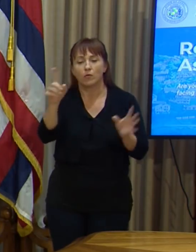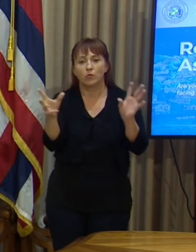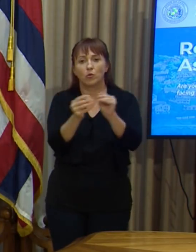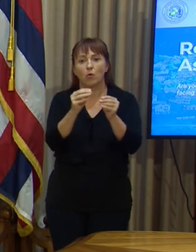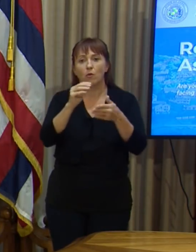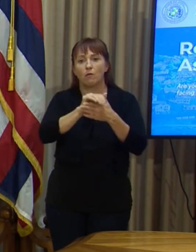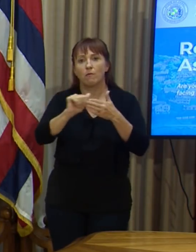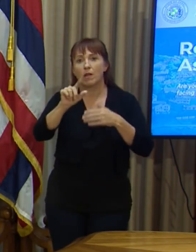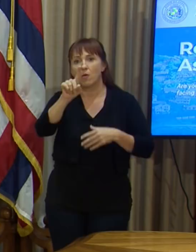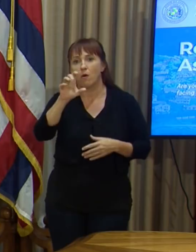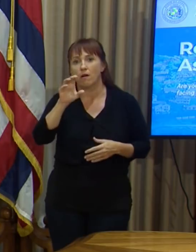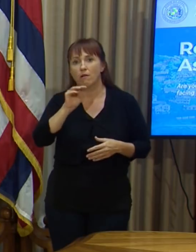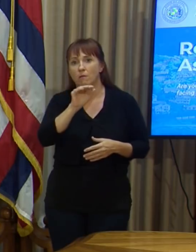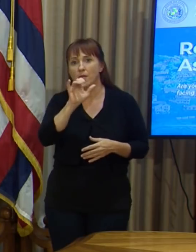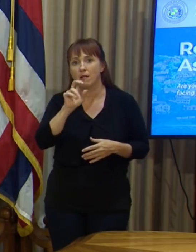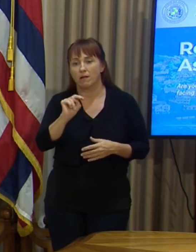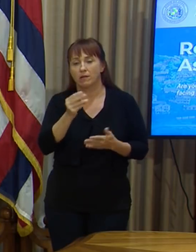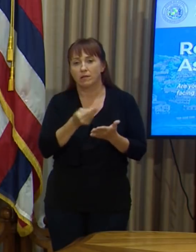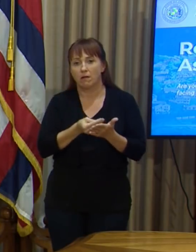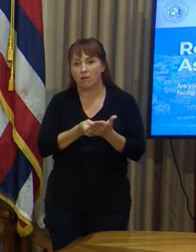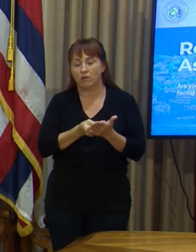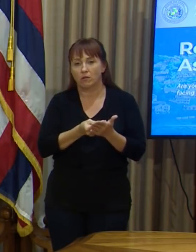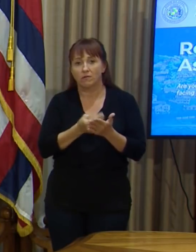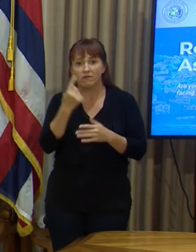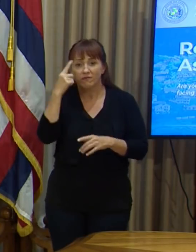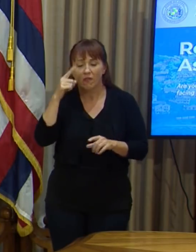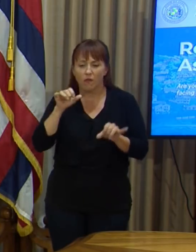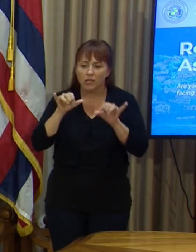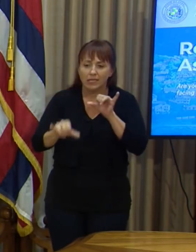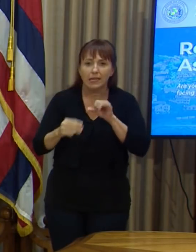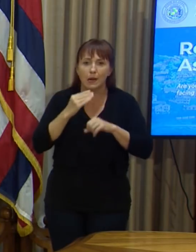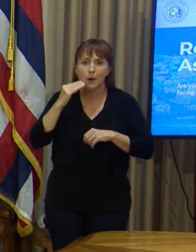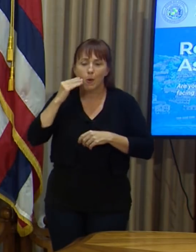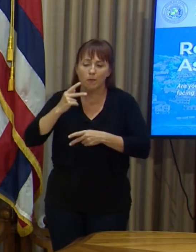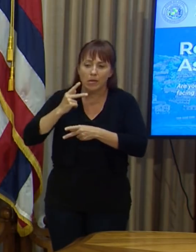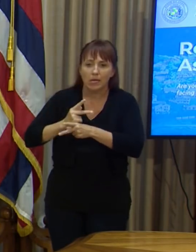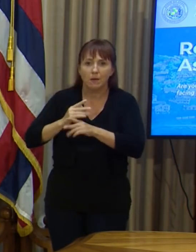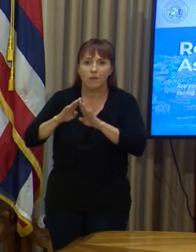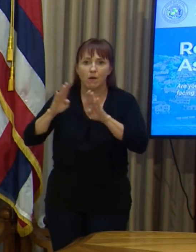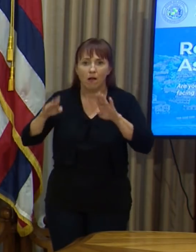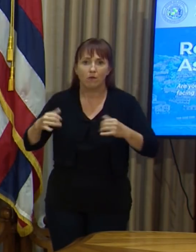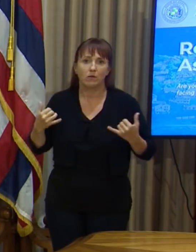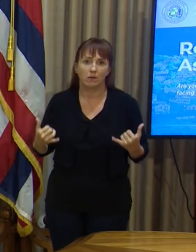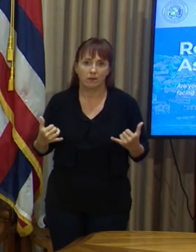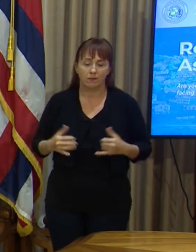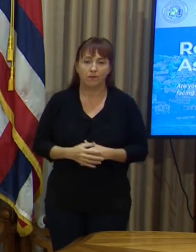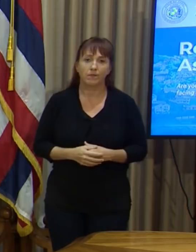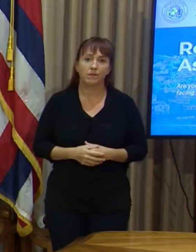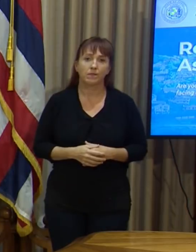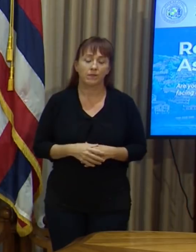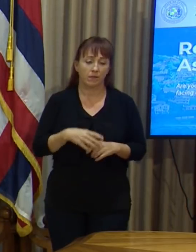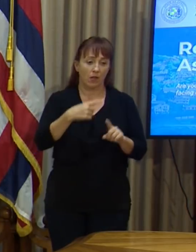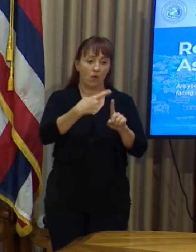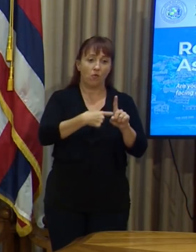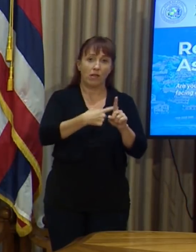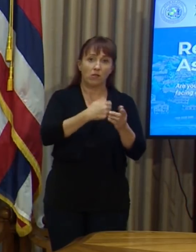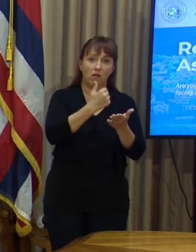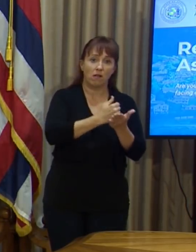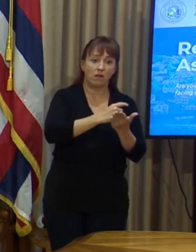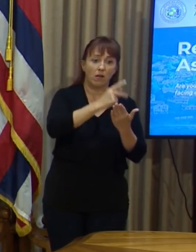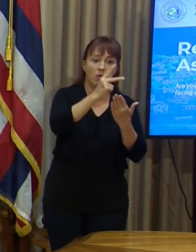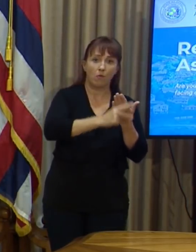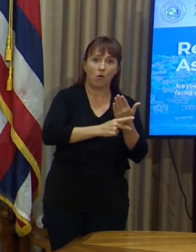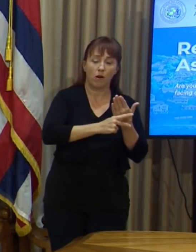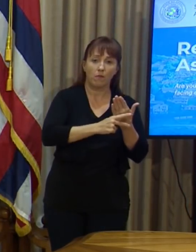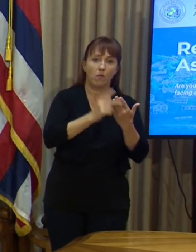pay for housing stay in the housing that they have at this time. The rental assistance program will